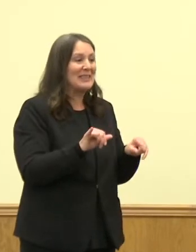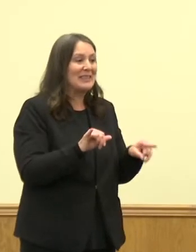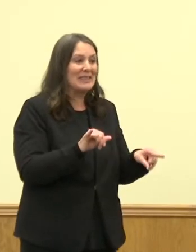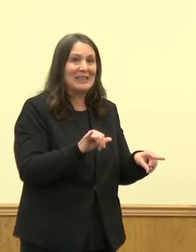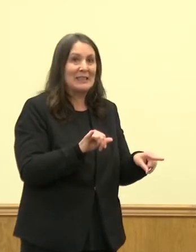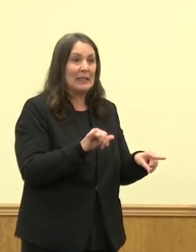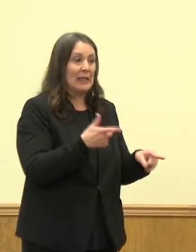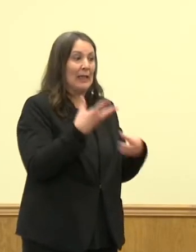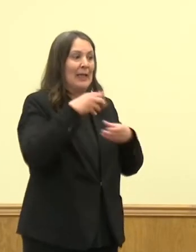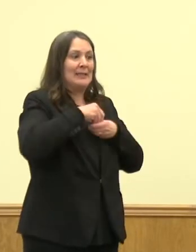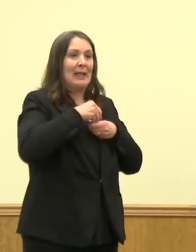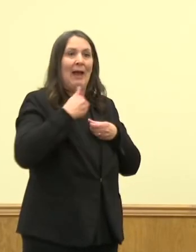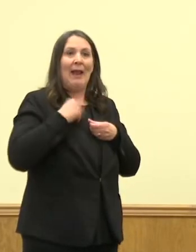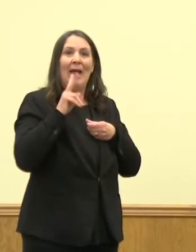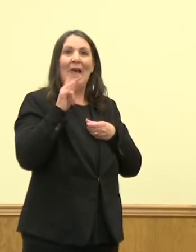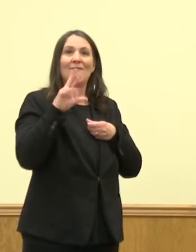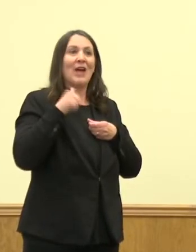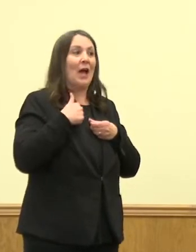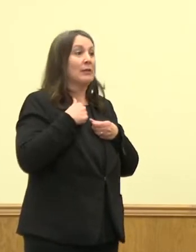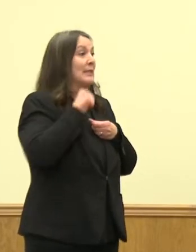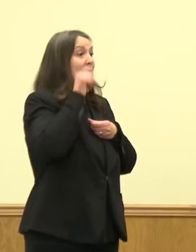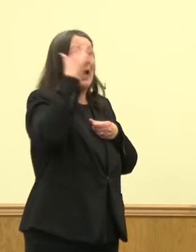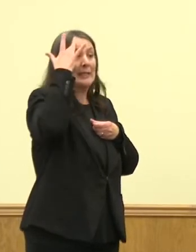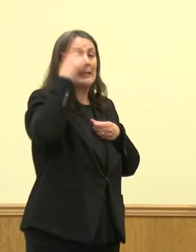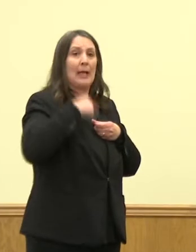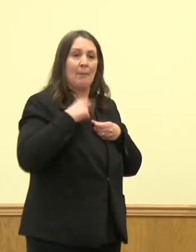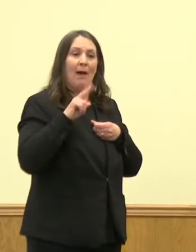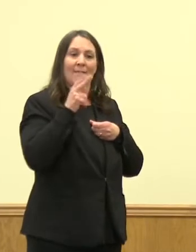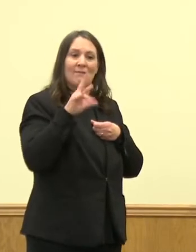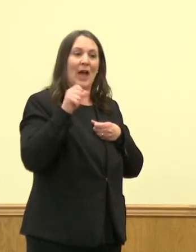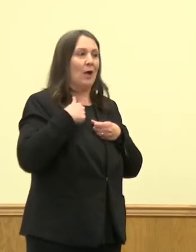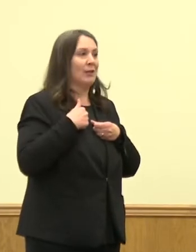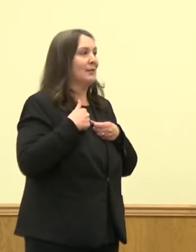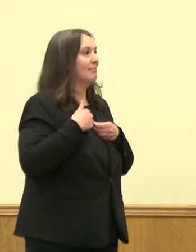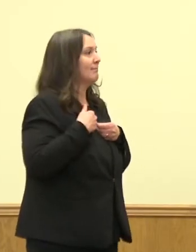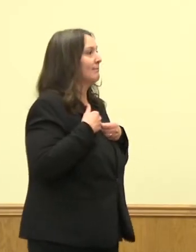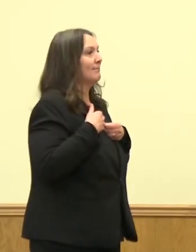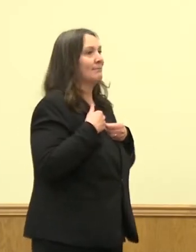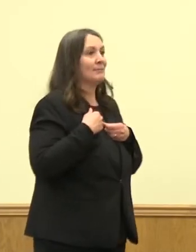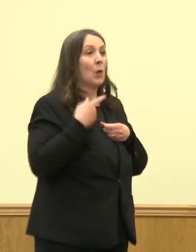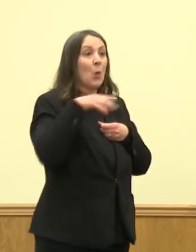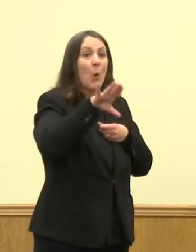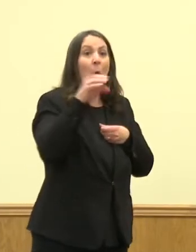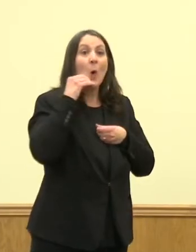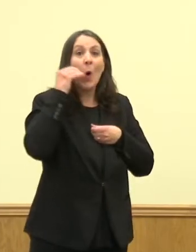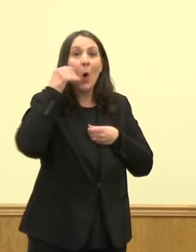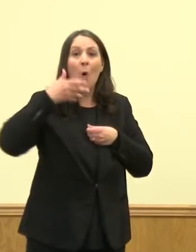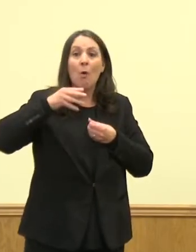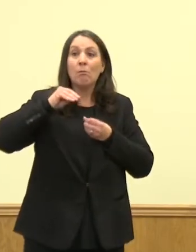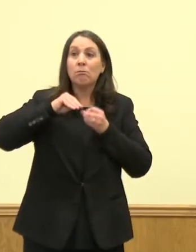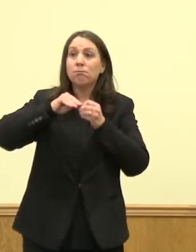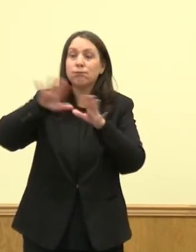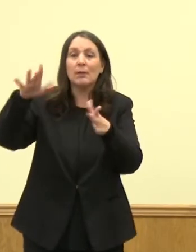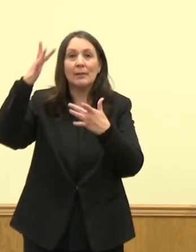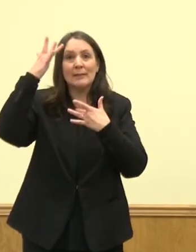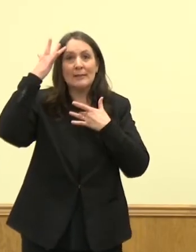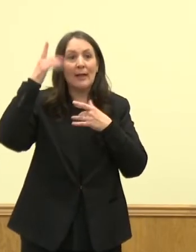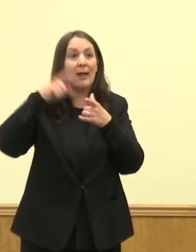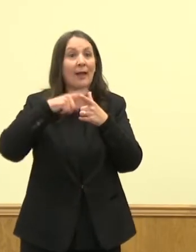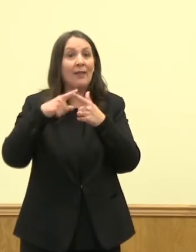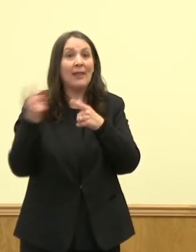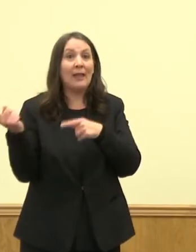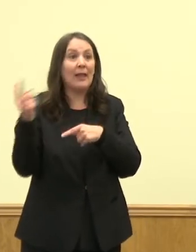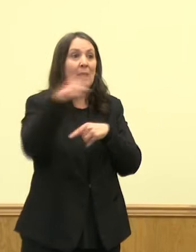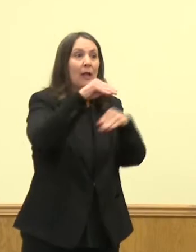carriers of the virus and bringing it into their households, which then leads to other employers feeling the brunt of staffing shortages because